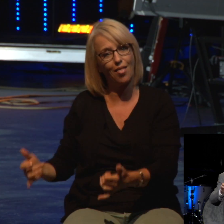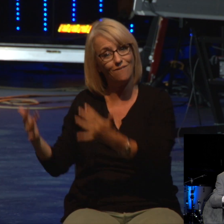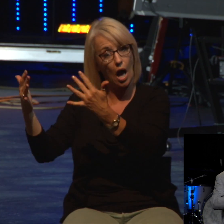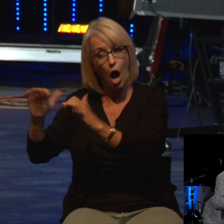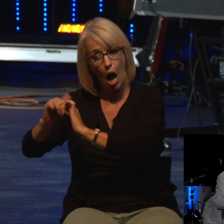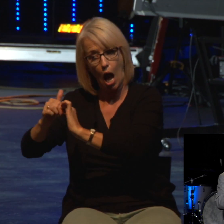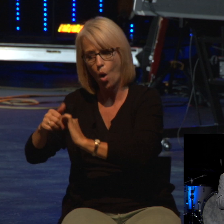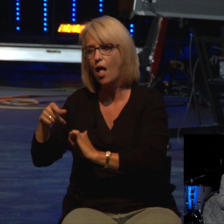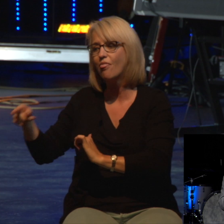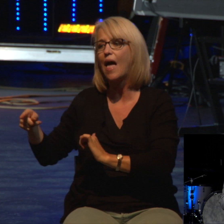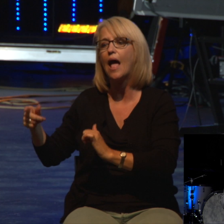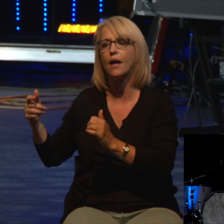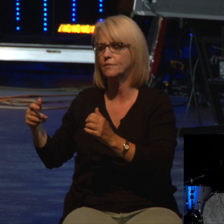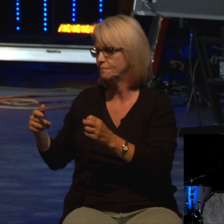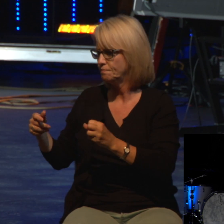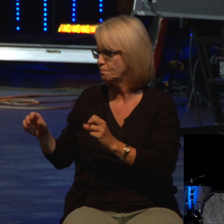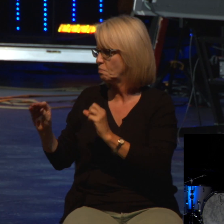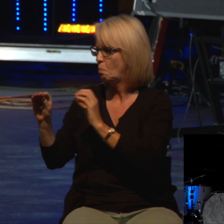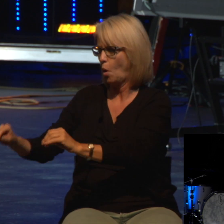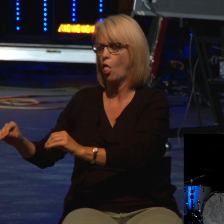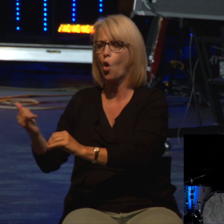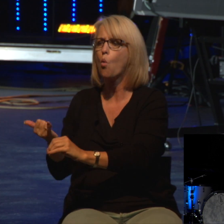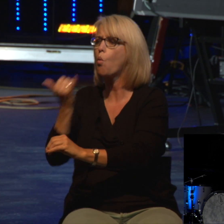says that they offered a strange fire on the altar.